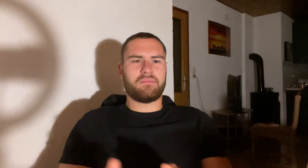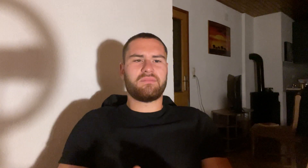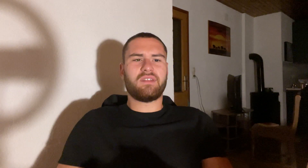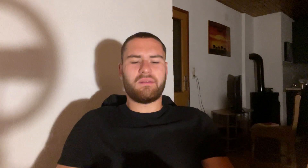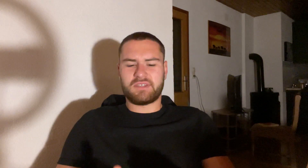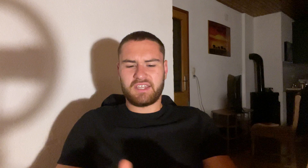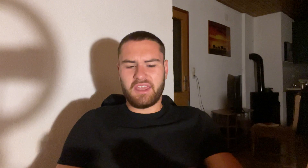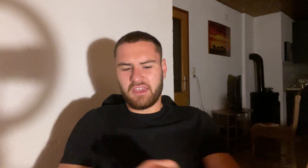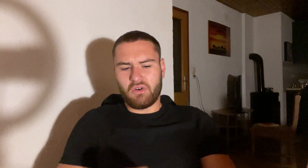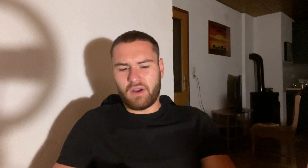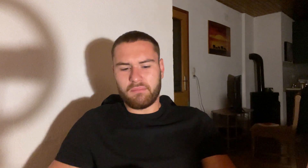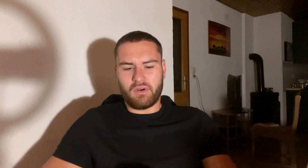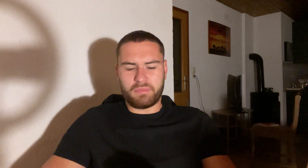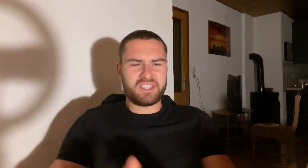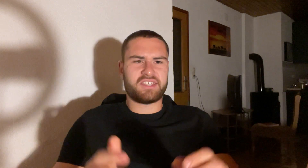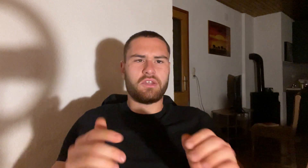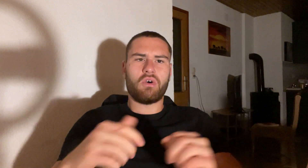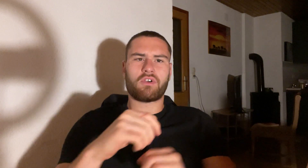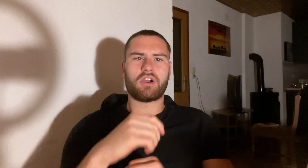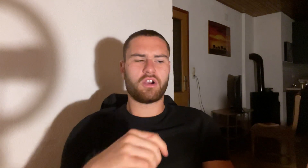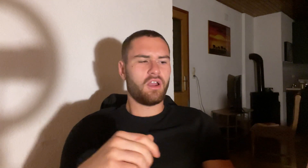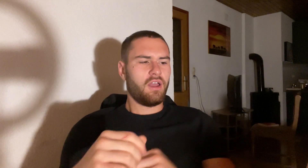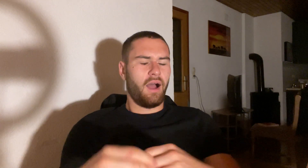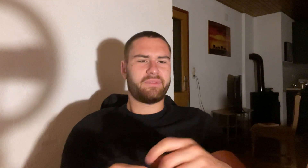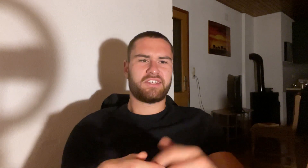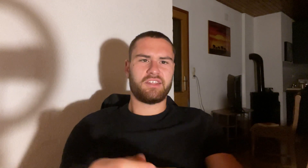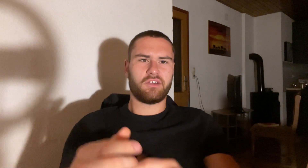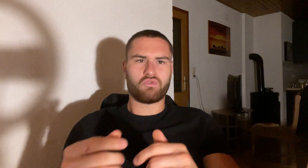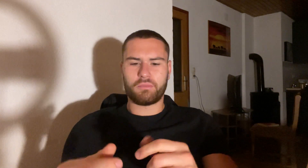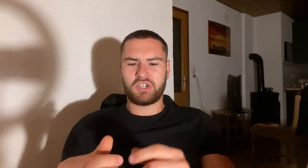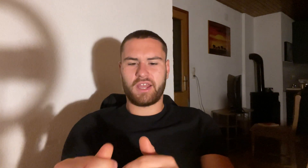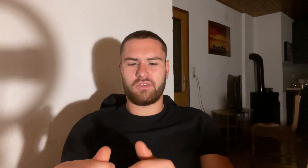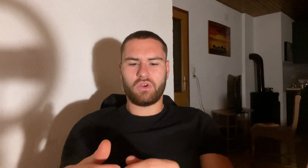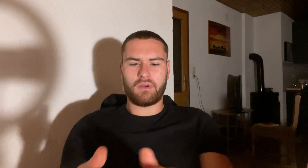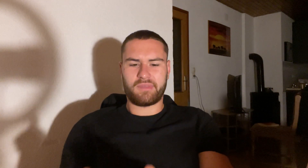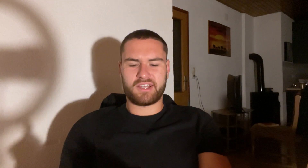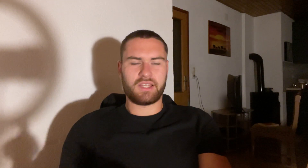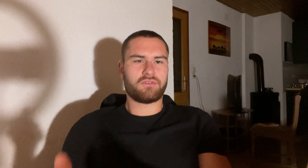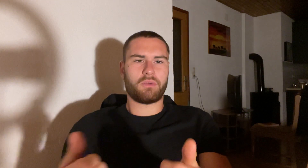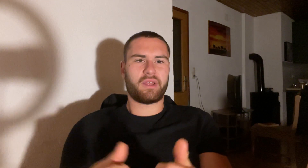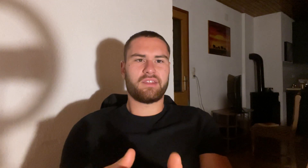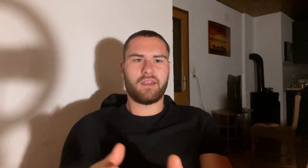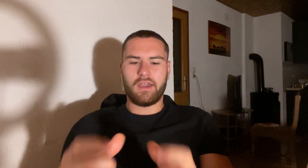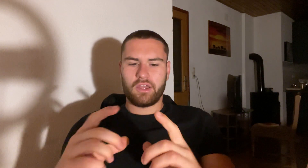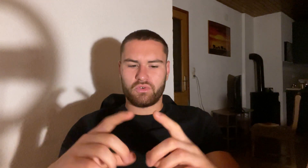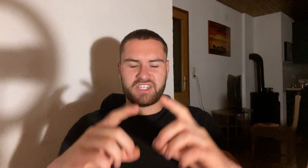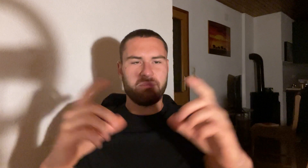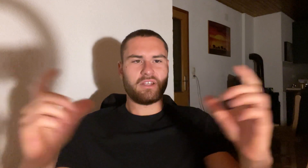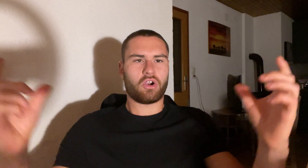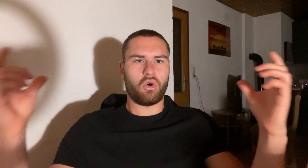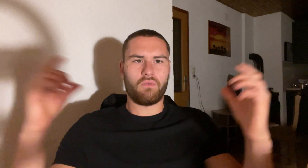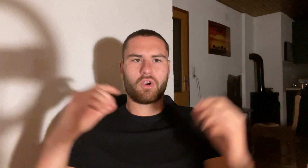I'm that I'm seeing you know I'm obsessing over her I'm testing the group chat you know I'm texting if someone can send me their homework